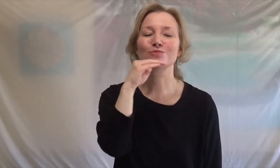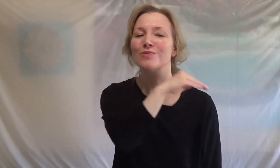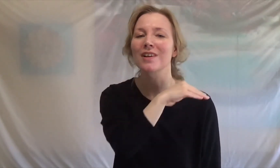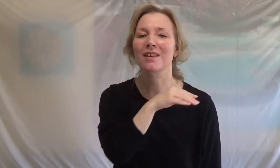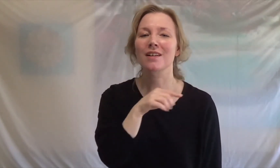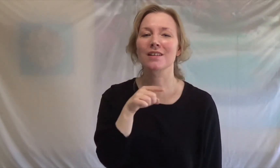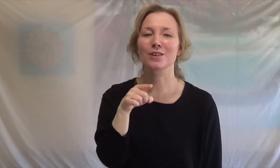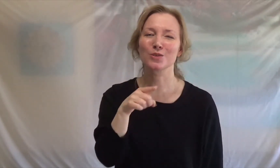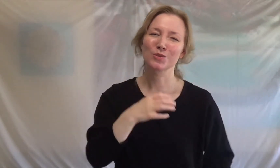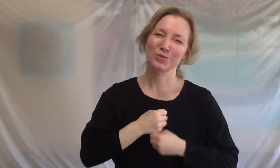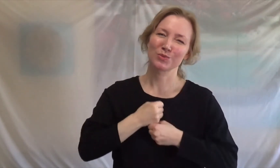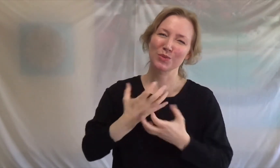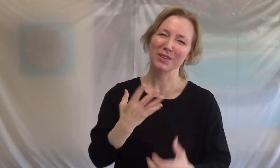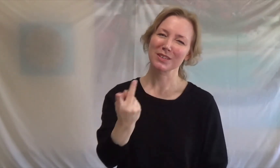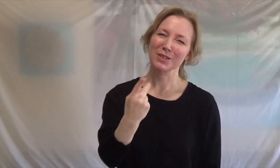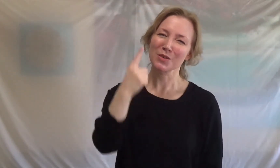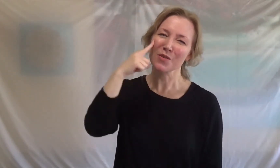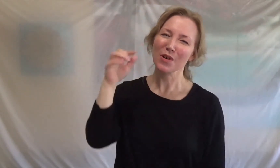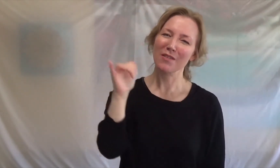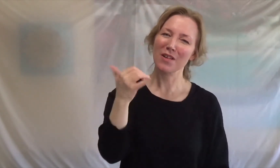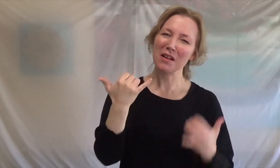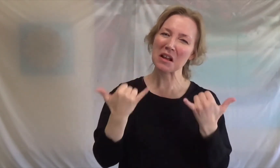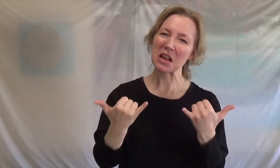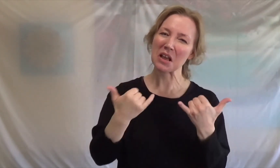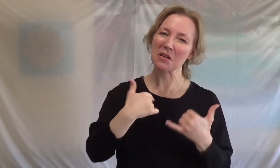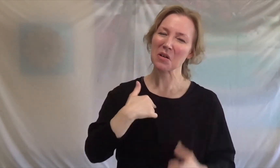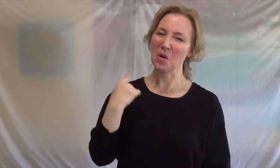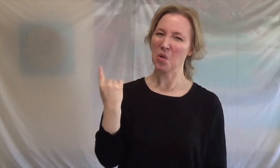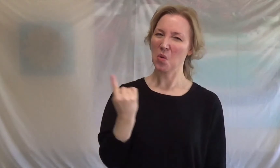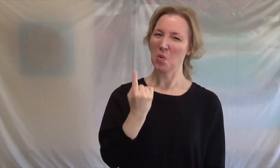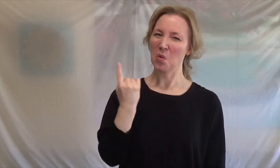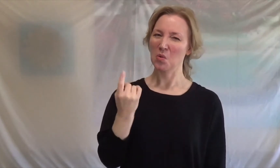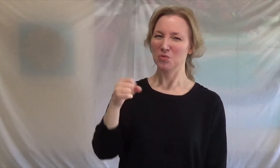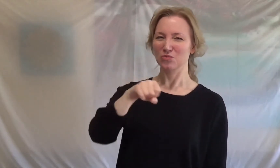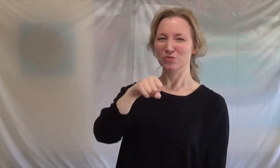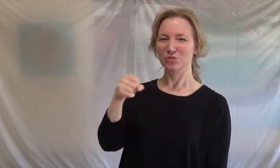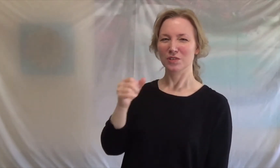Cause you said forever, now I'd drive alone past your street